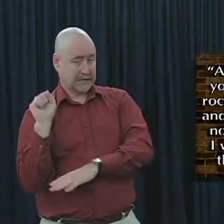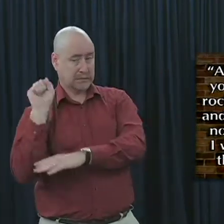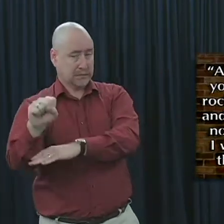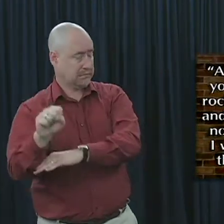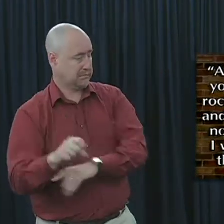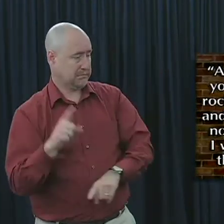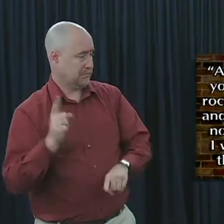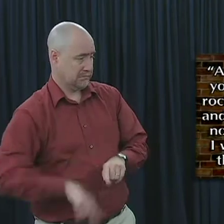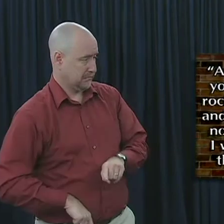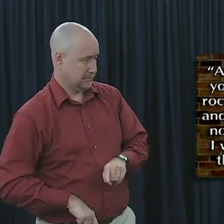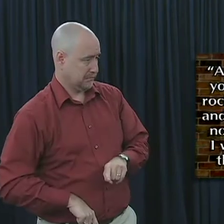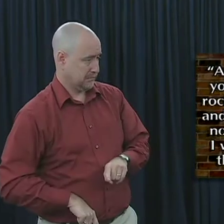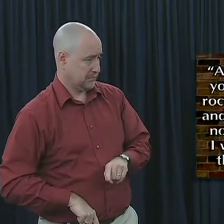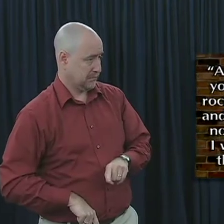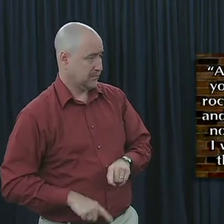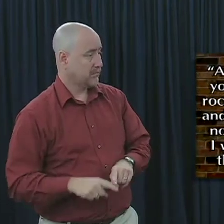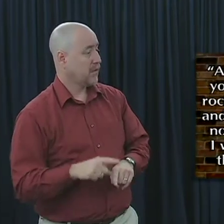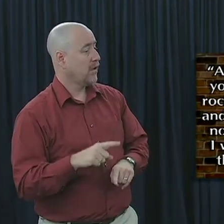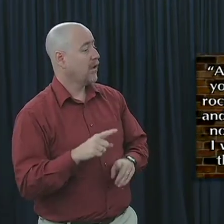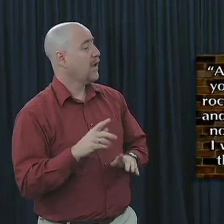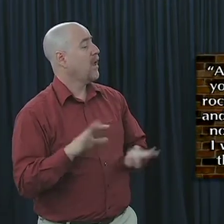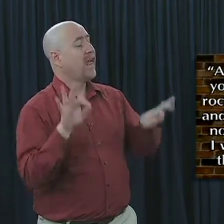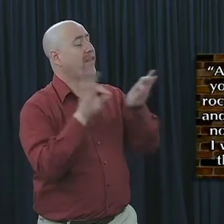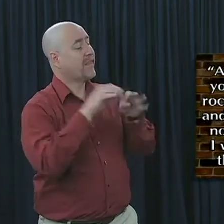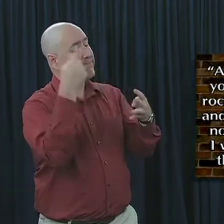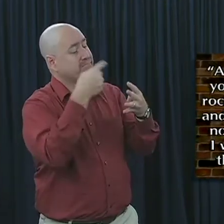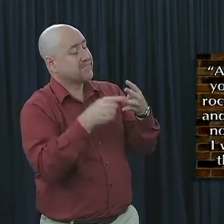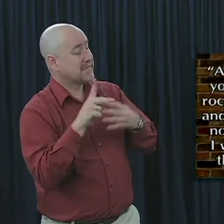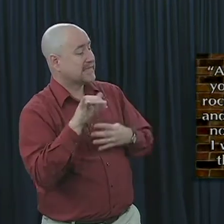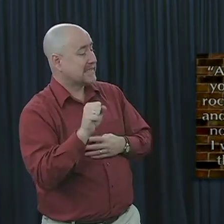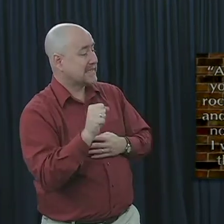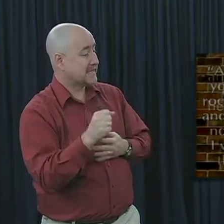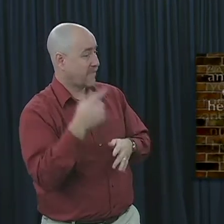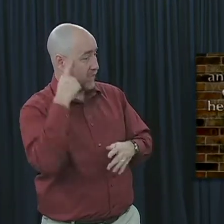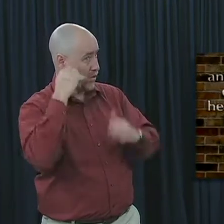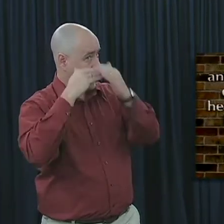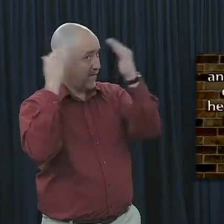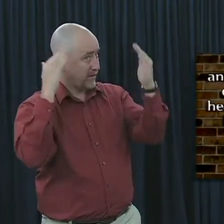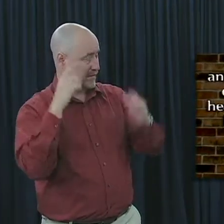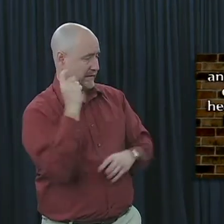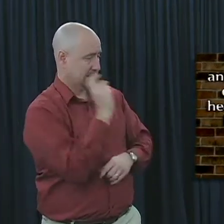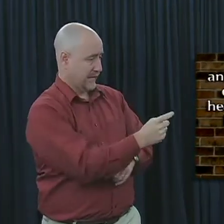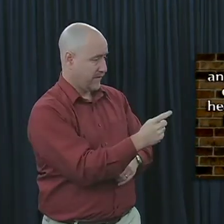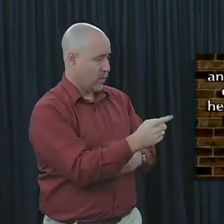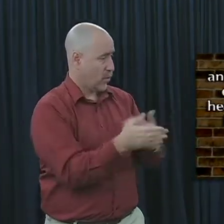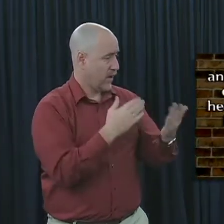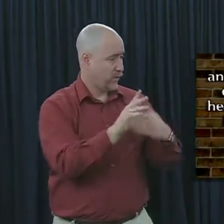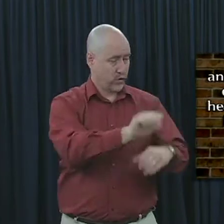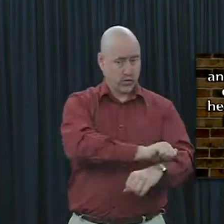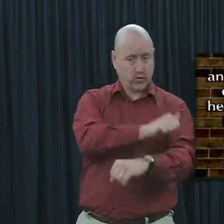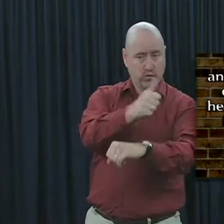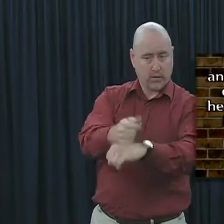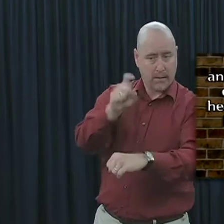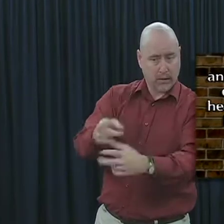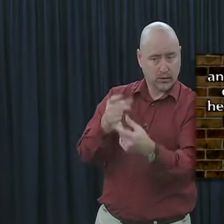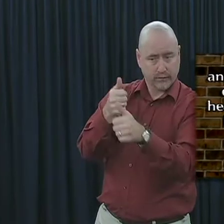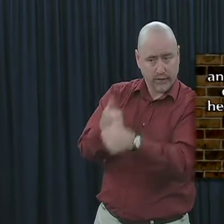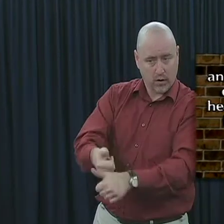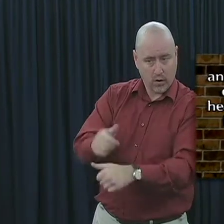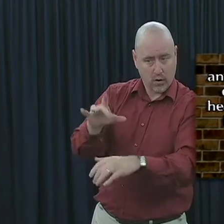it. And I will give you the keys of the kingdom of heaven, and whatever you bind on earth will be bound in heaven, and whatever